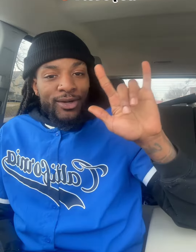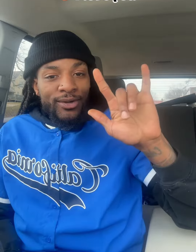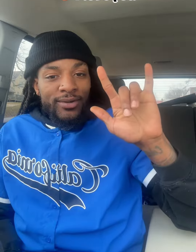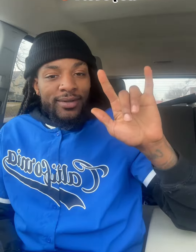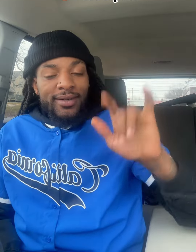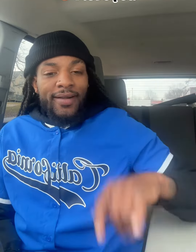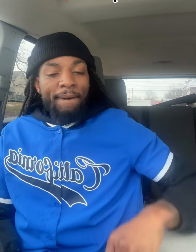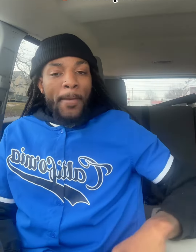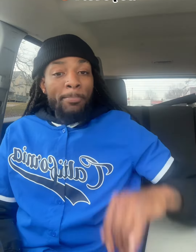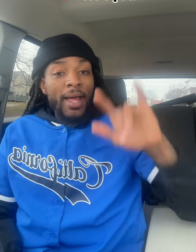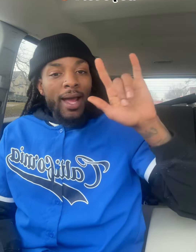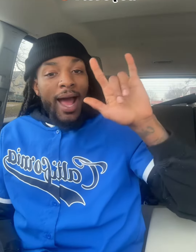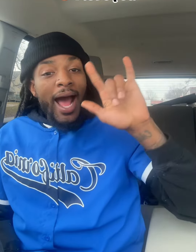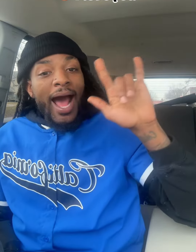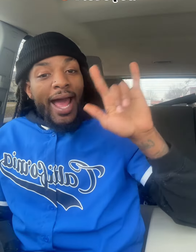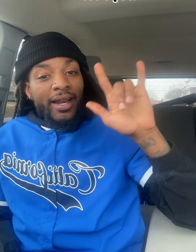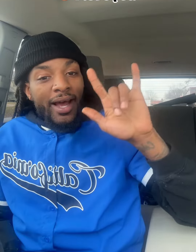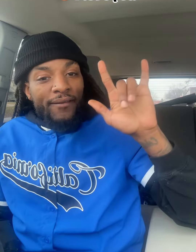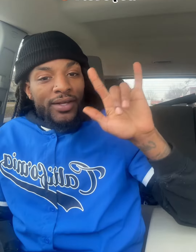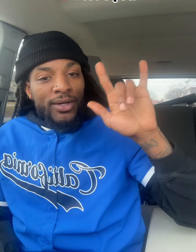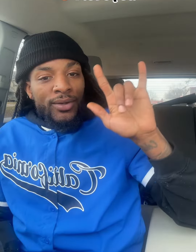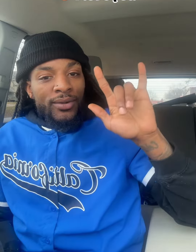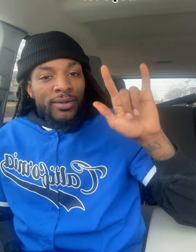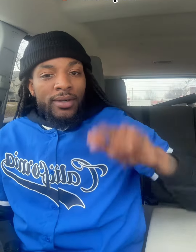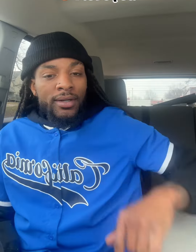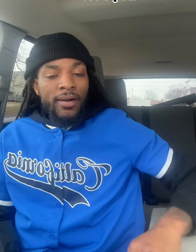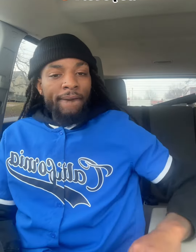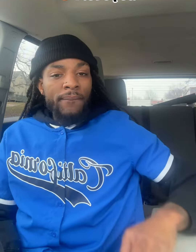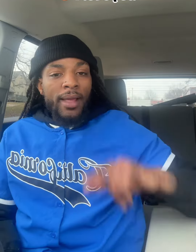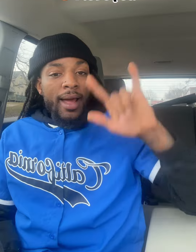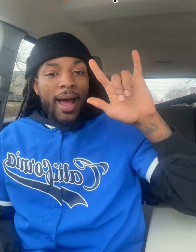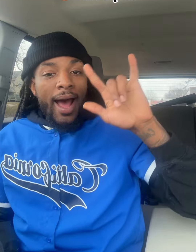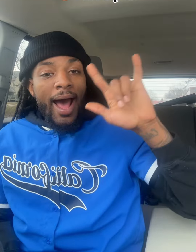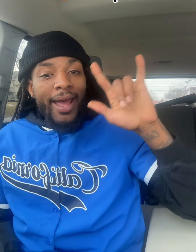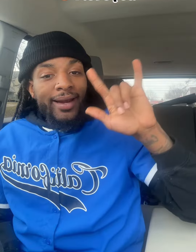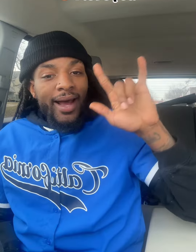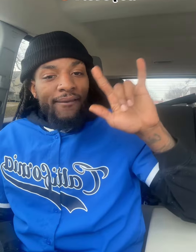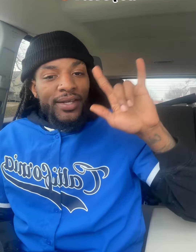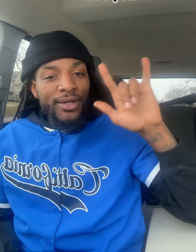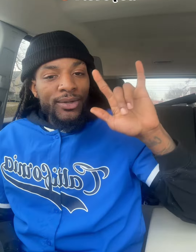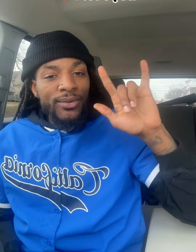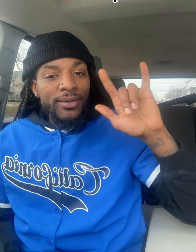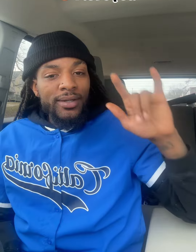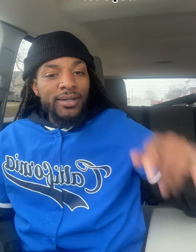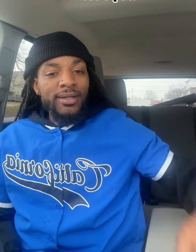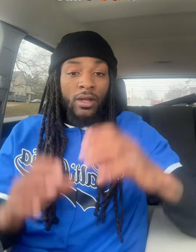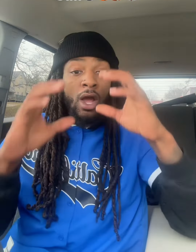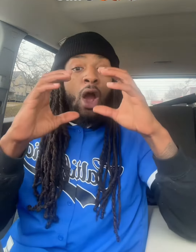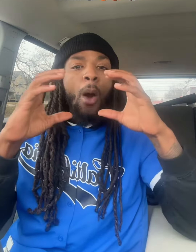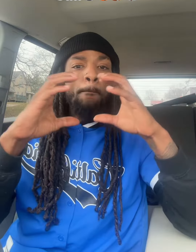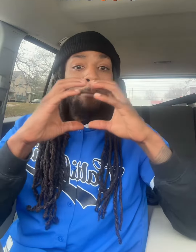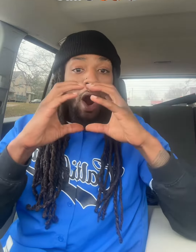I love you I love you Ball